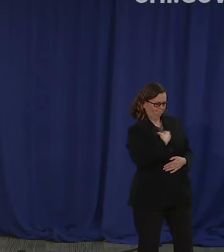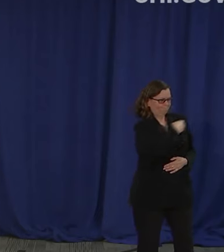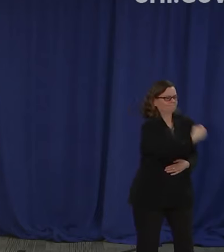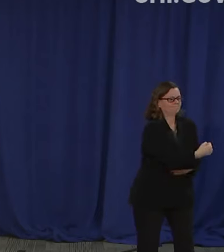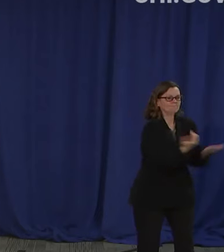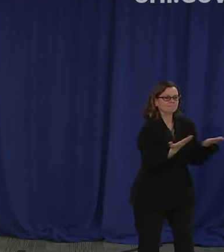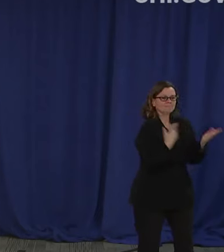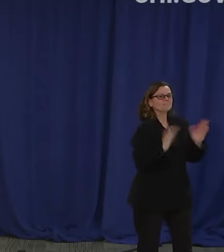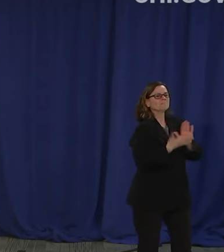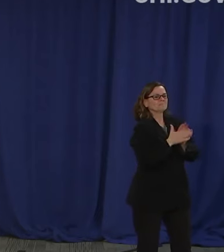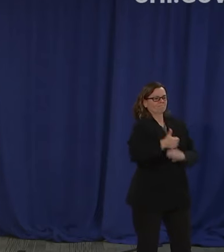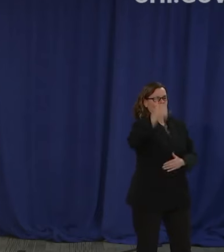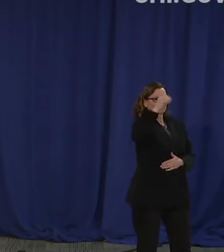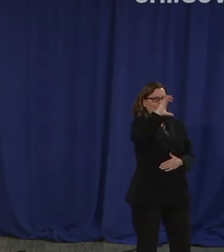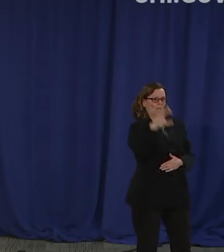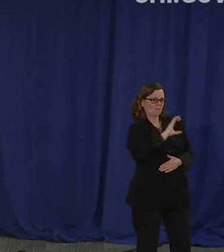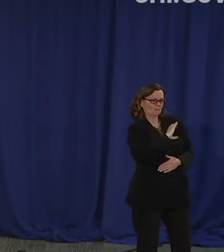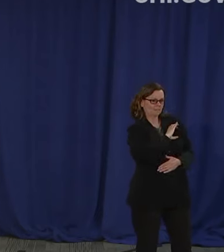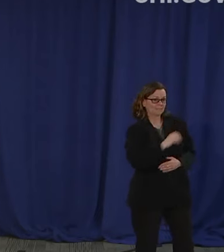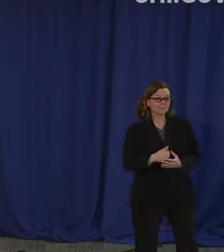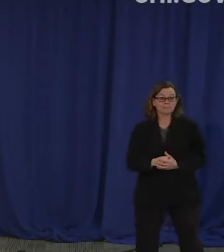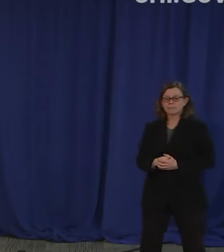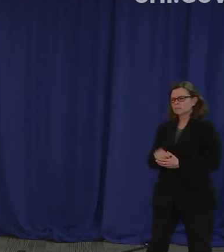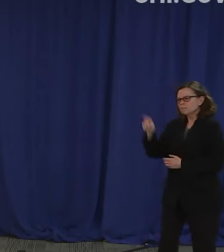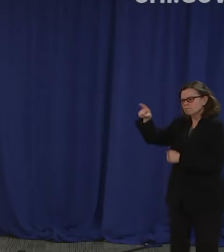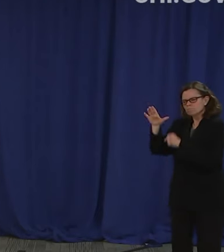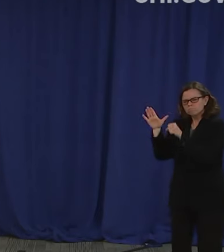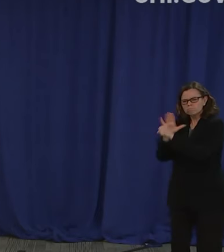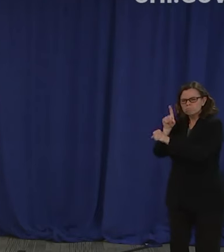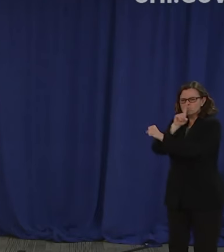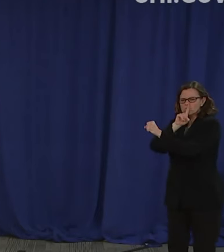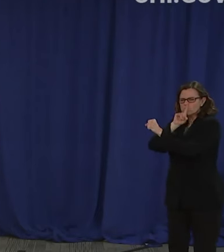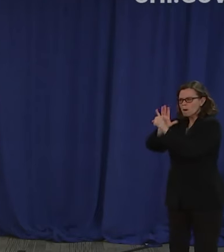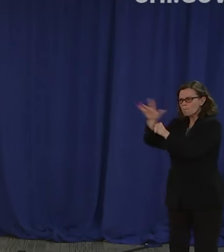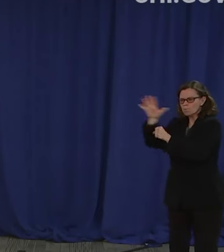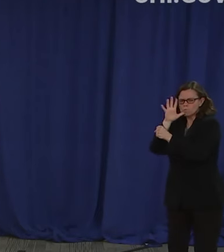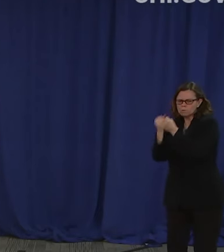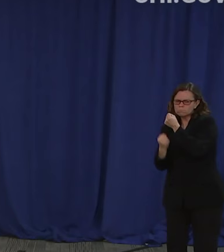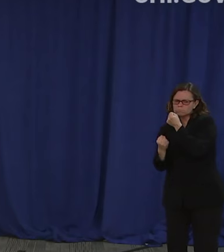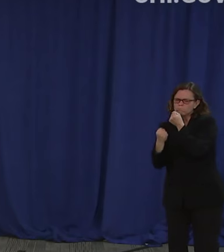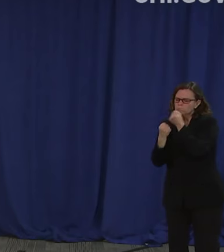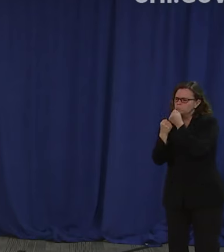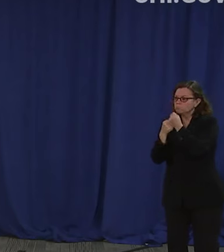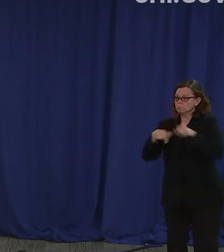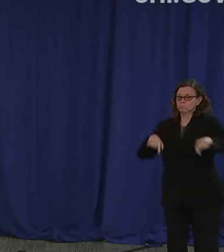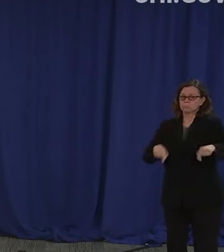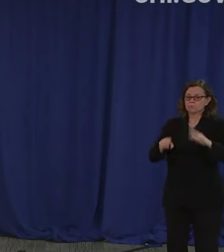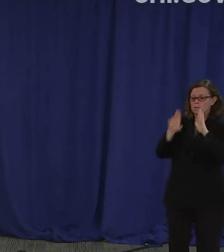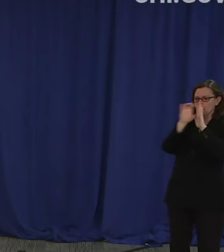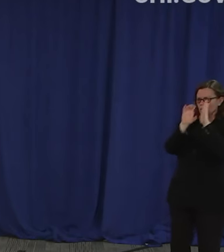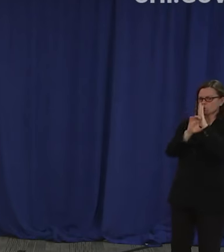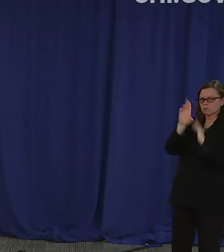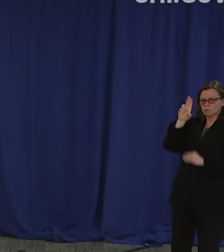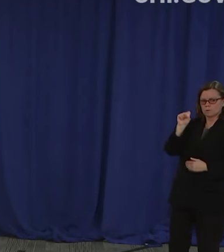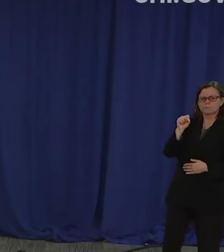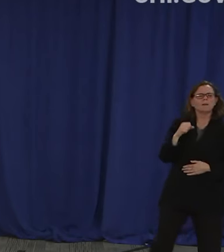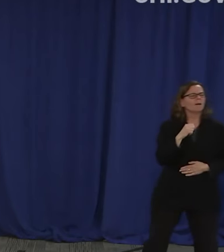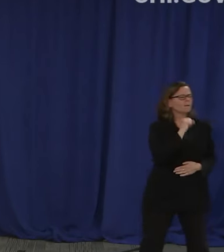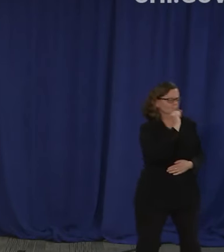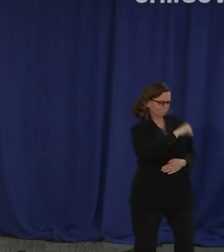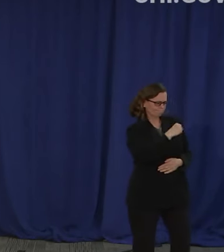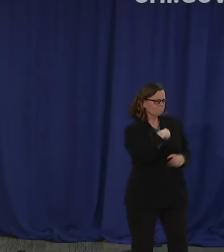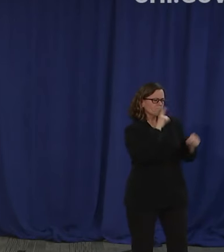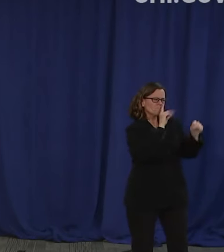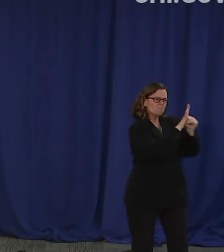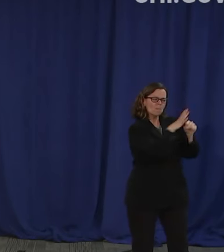swear that I will support the Constitution of the United States. Do solemnly swear I will support the Constitution of the United States. And the Constitution